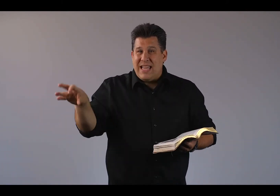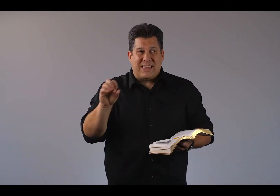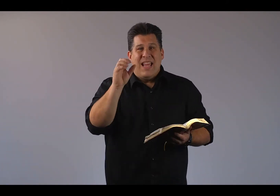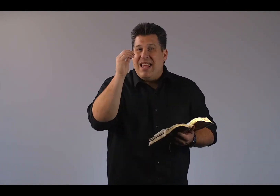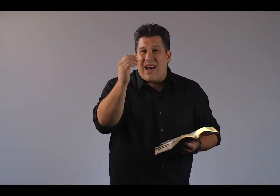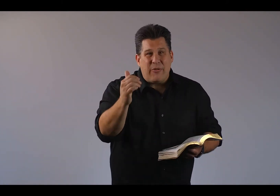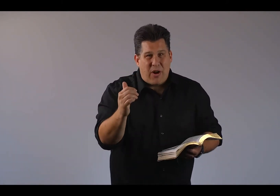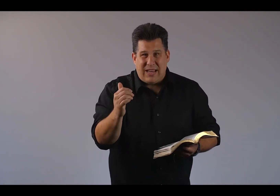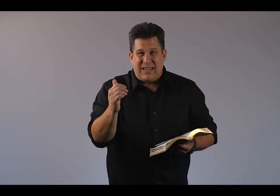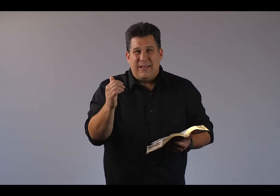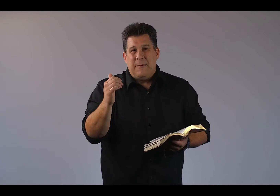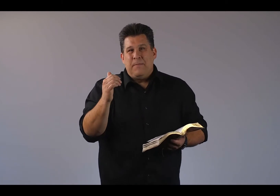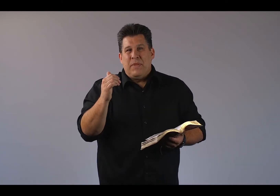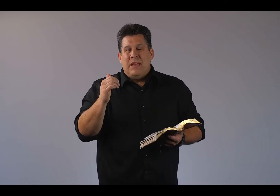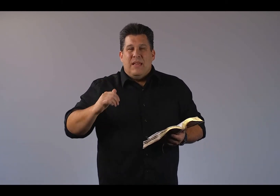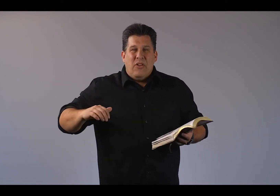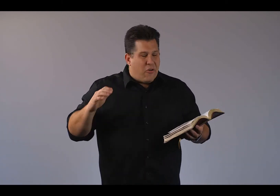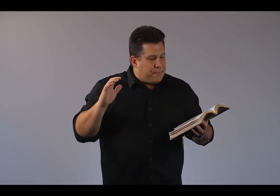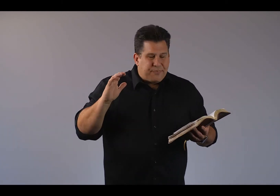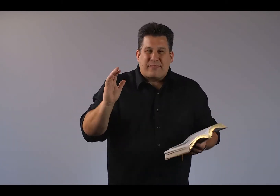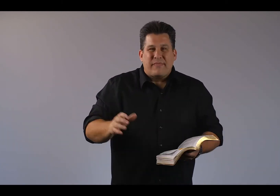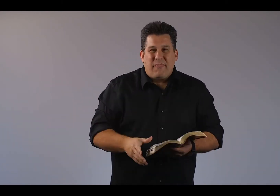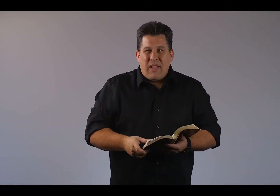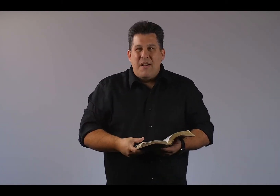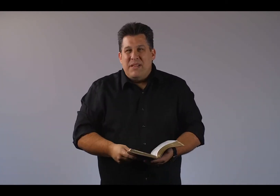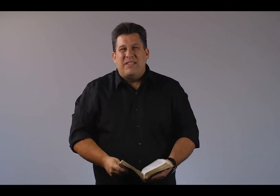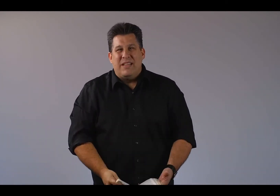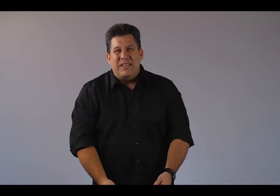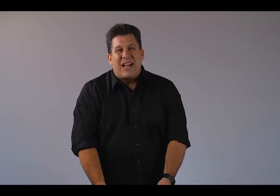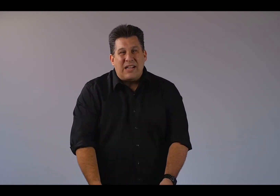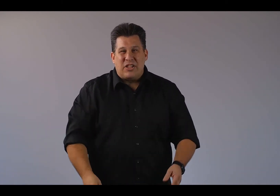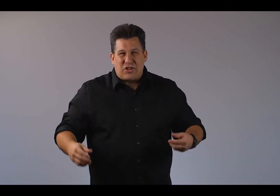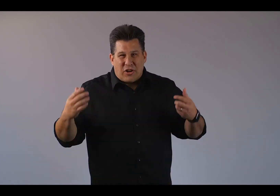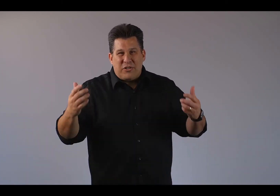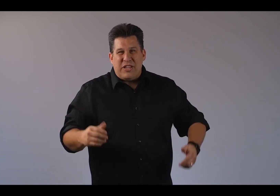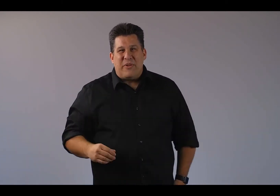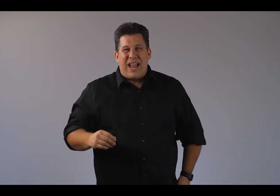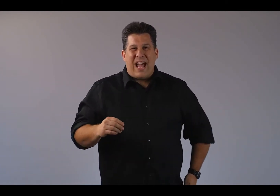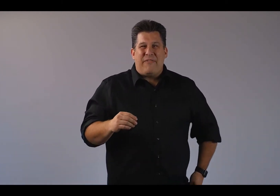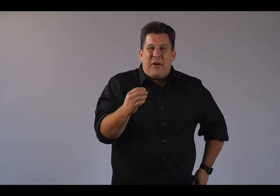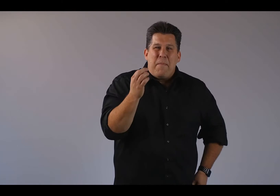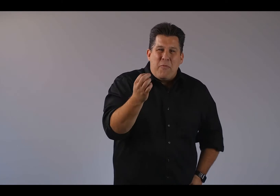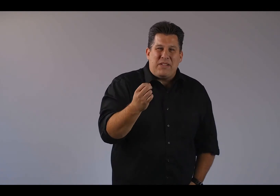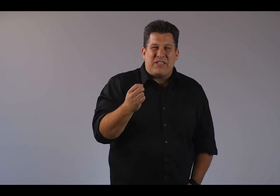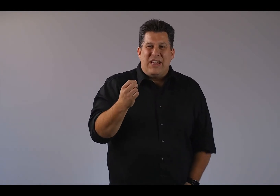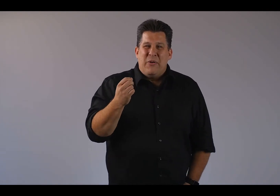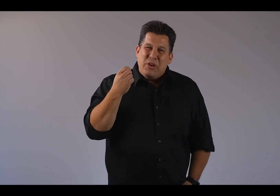yes. He got it right. You know, amidst the constant struggles that you and I have, there are moments when you